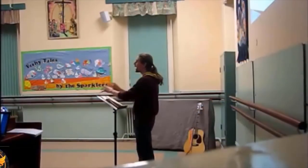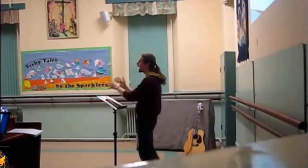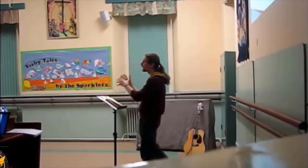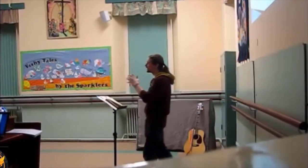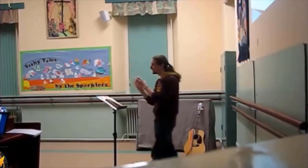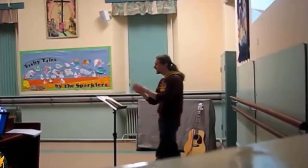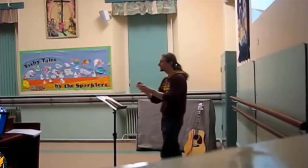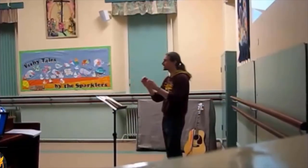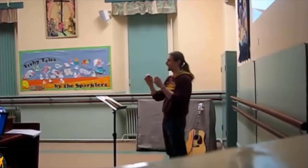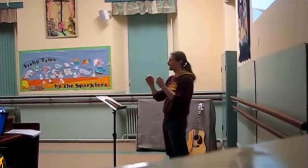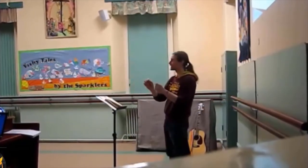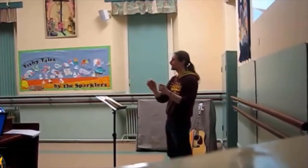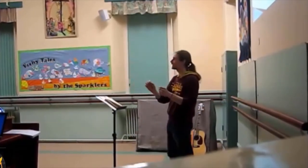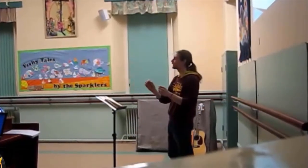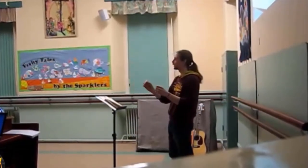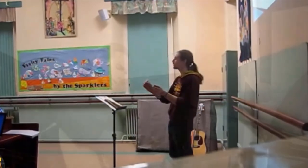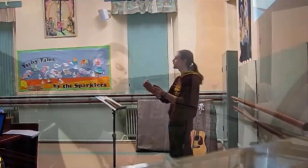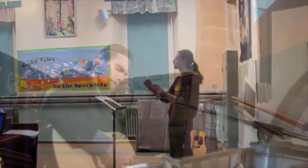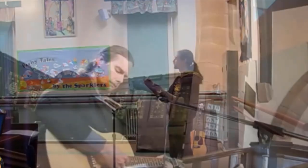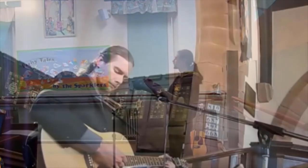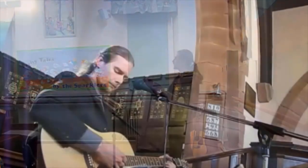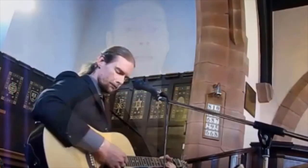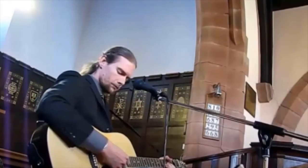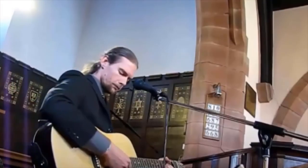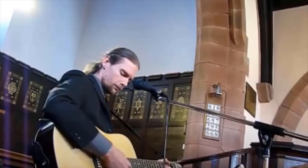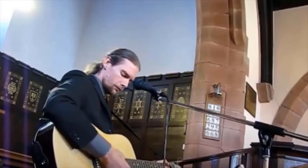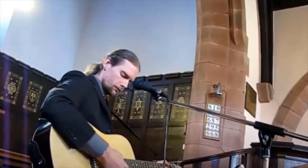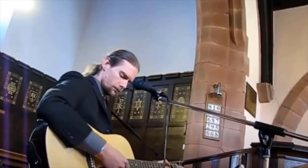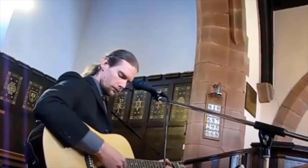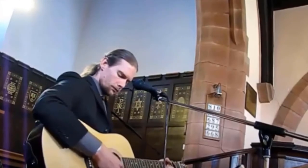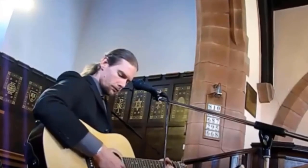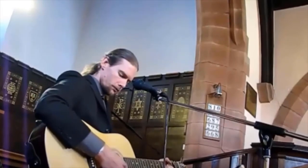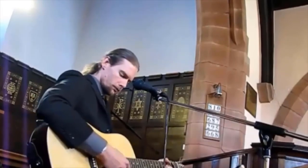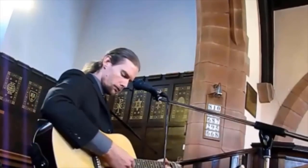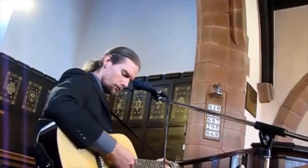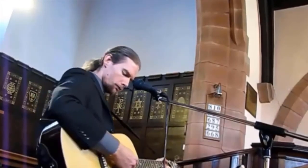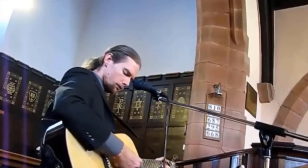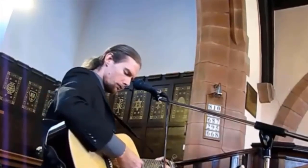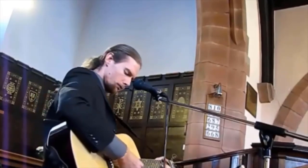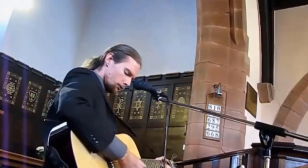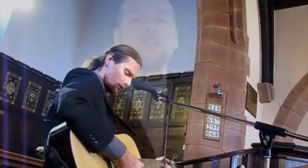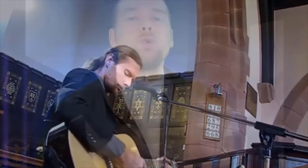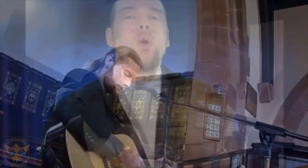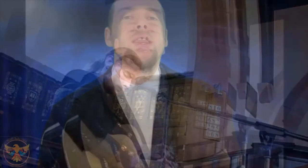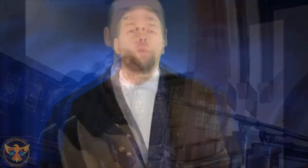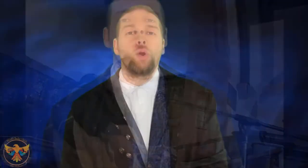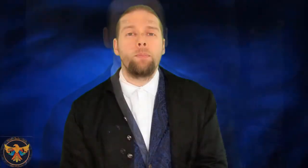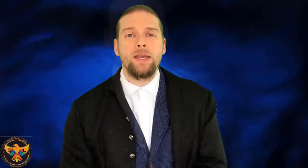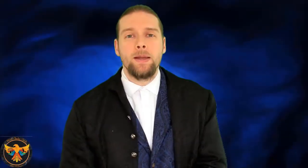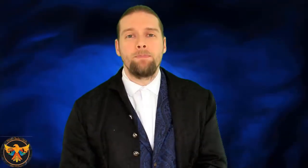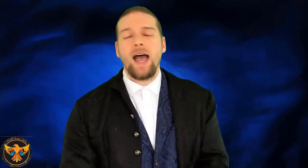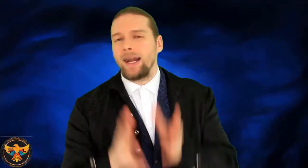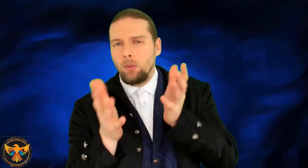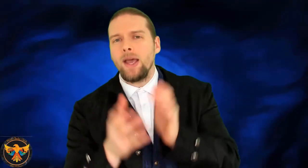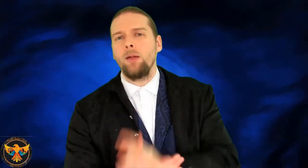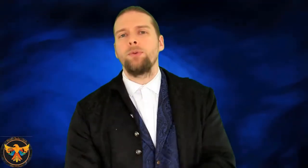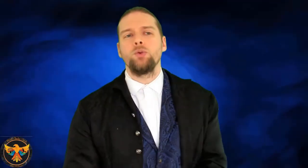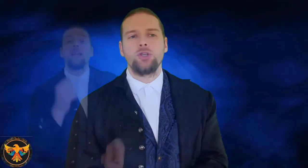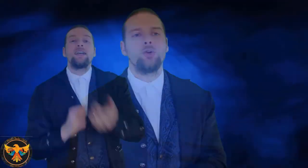of them has an amazing story to tell. And we've helped them get clear as to where they are and clear as to where they want to be. And I want to help you, too.